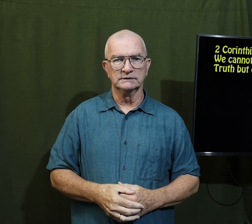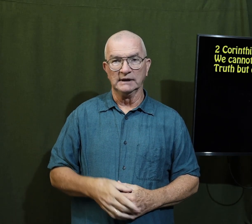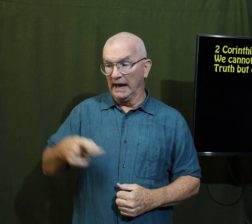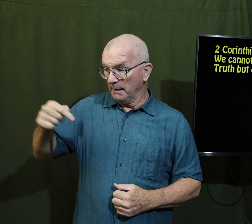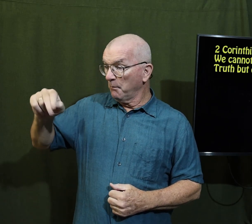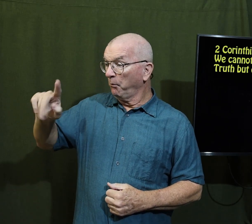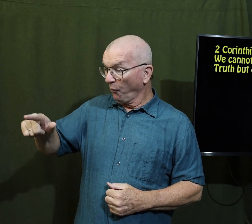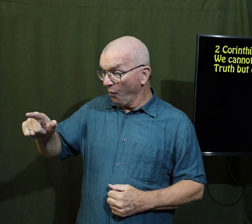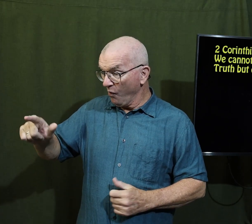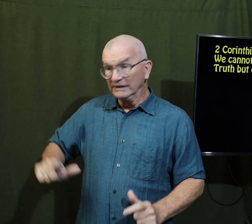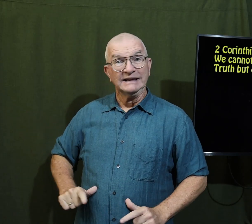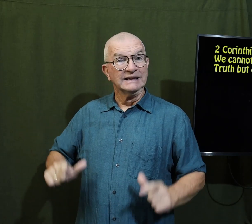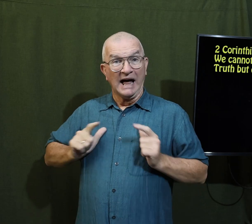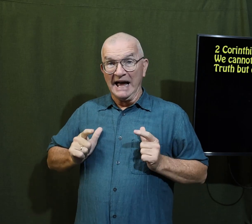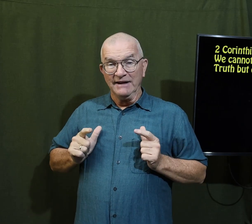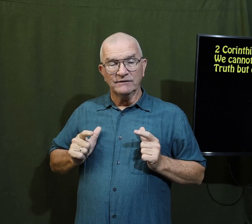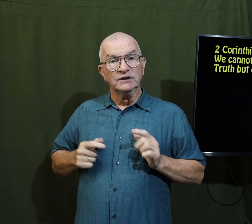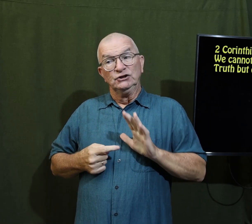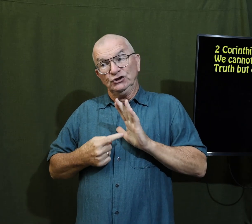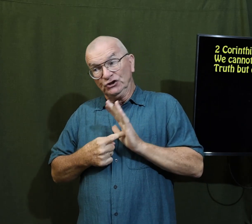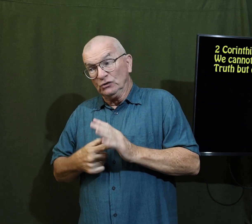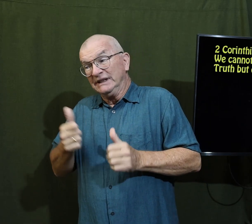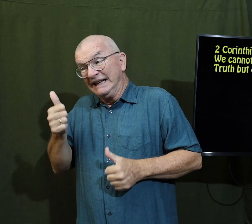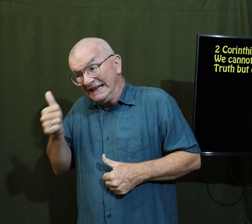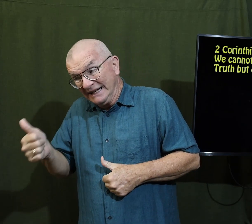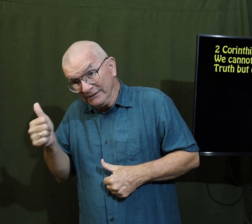Paul's life showed that he himself